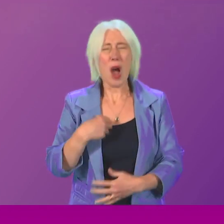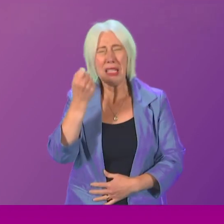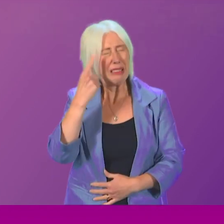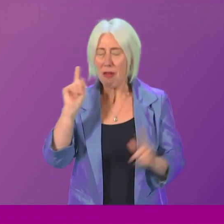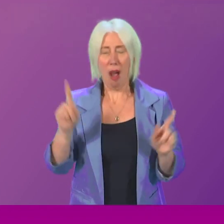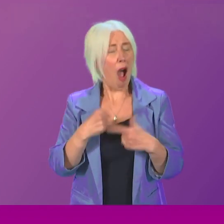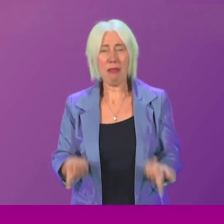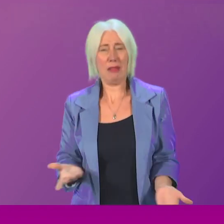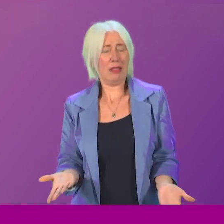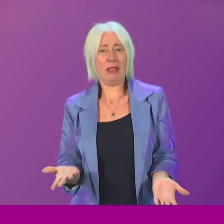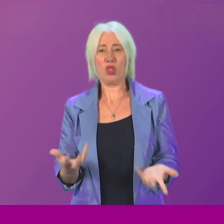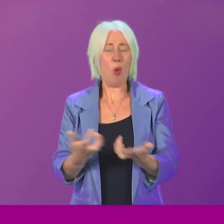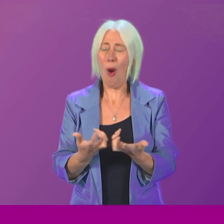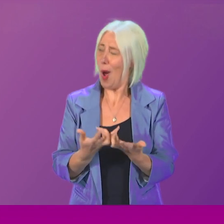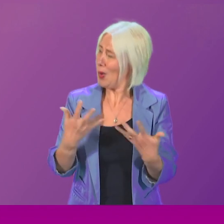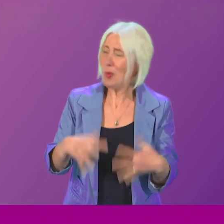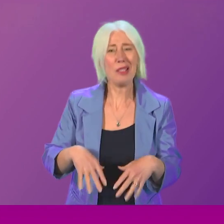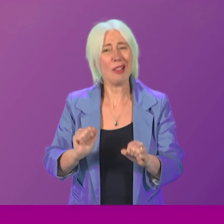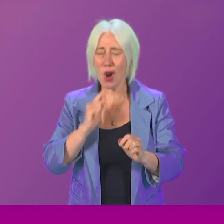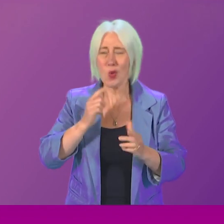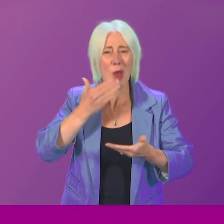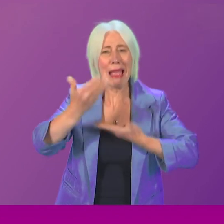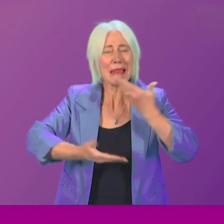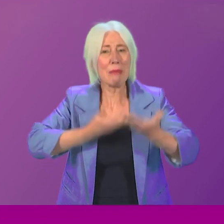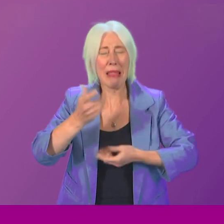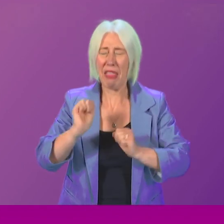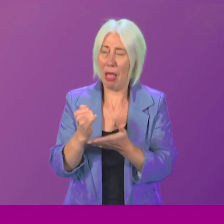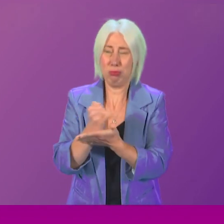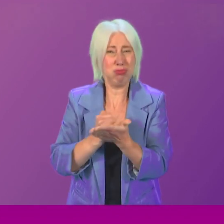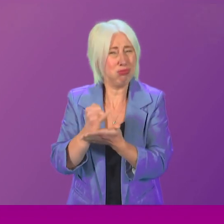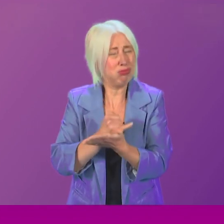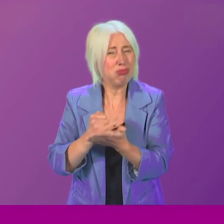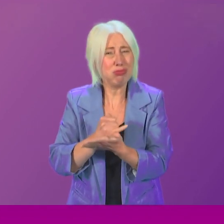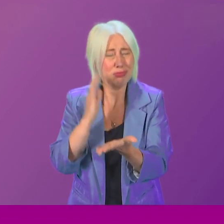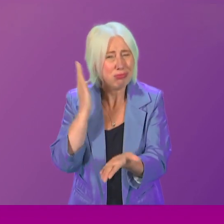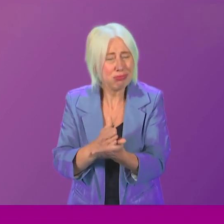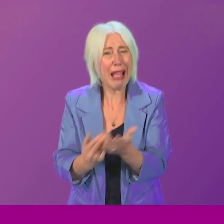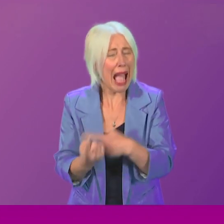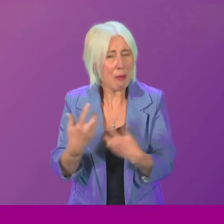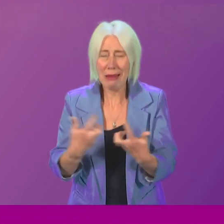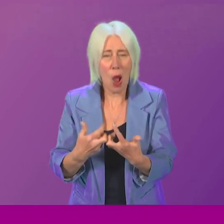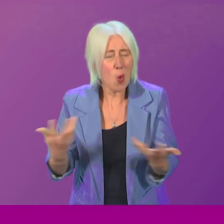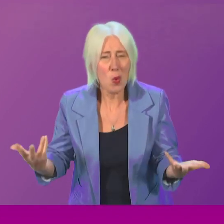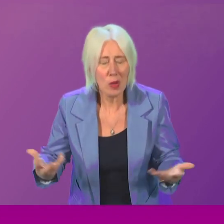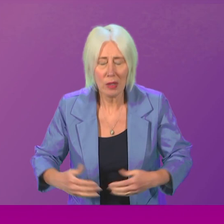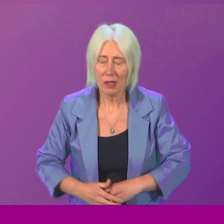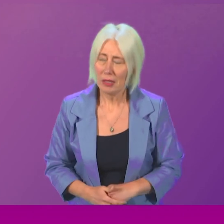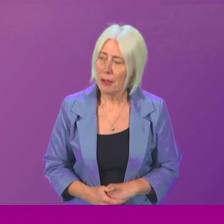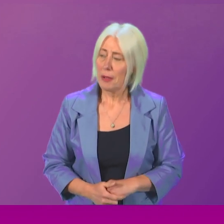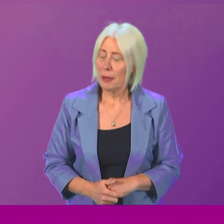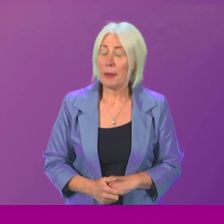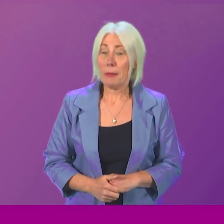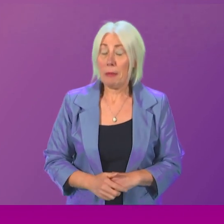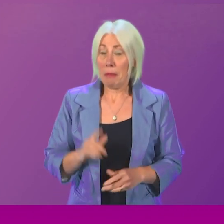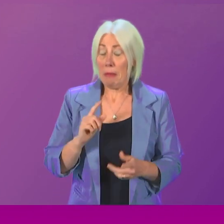today, how do we even begin to explain how such appalling acts could take place? Obviously, they were the